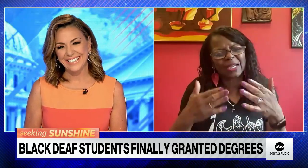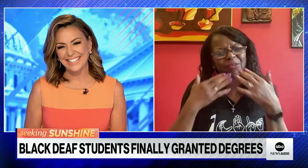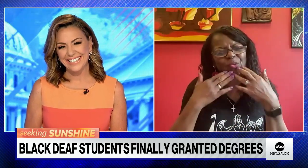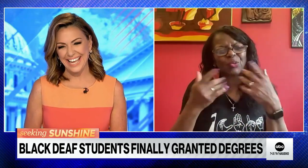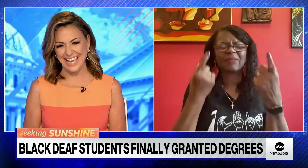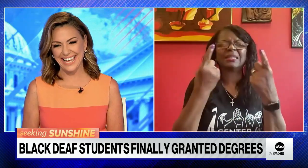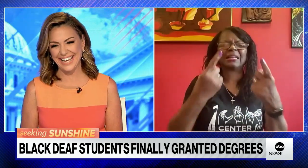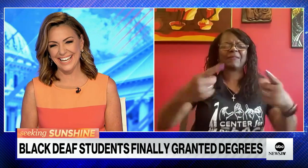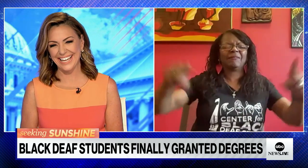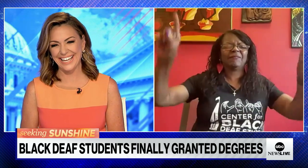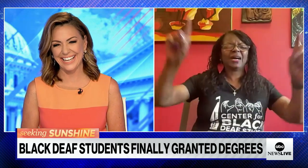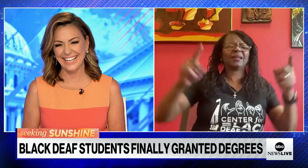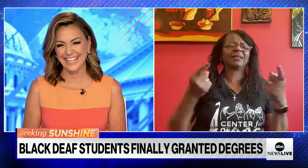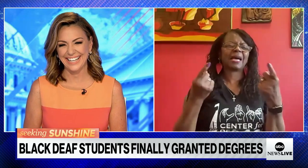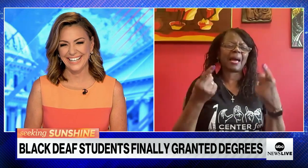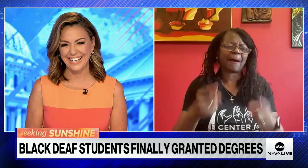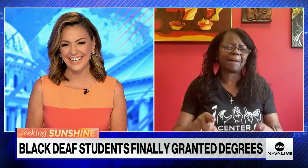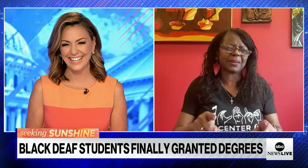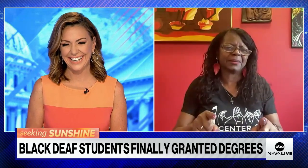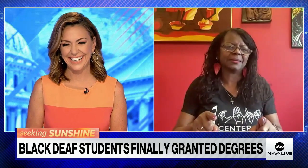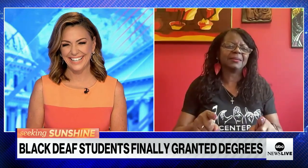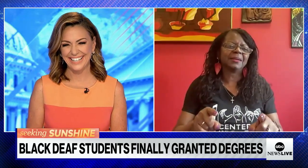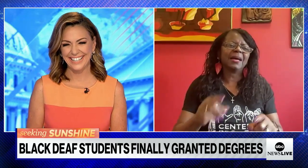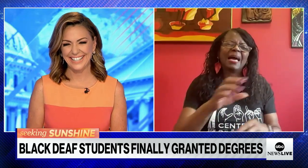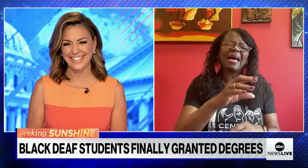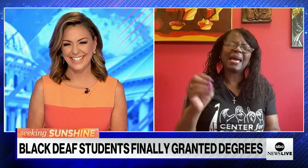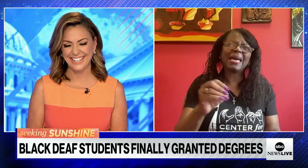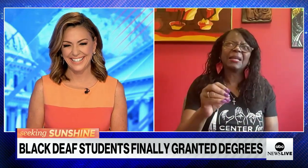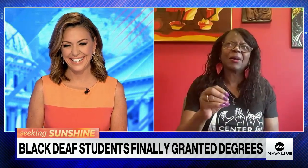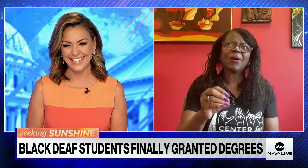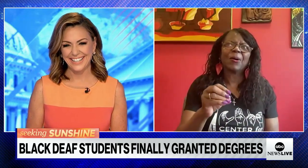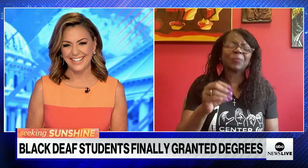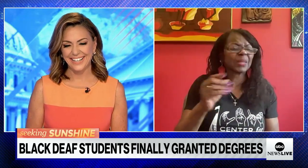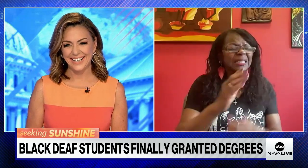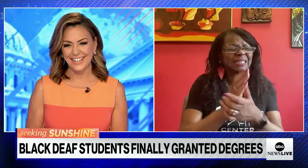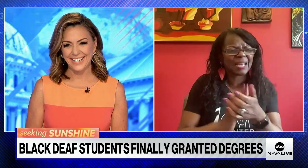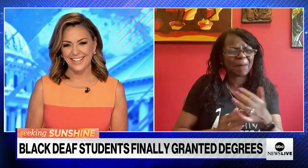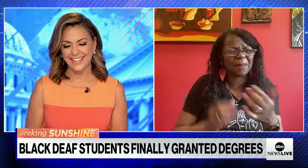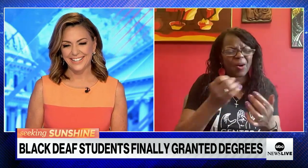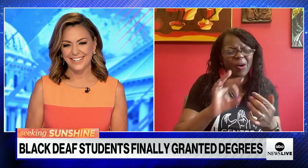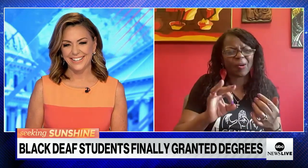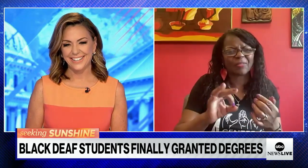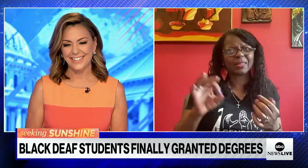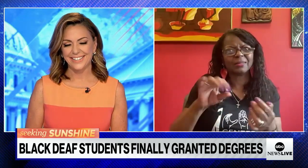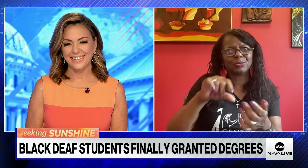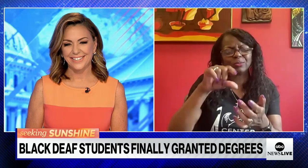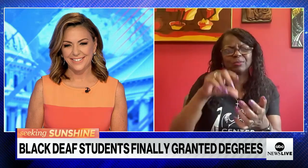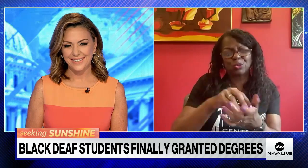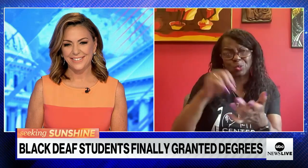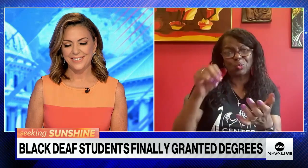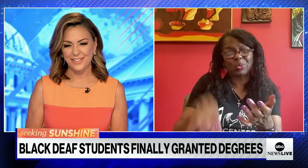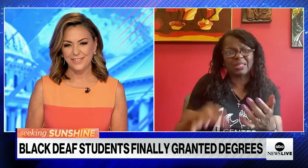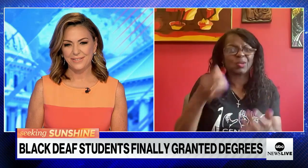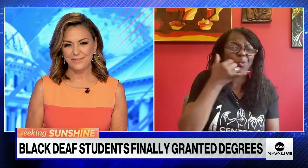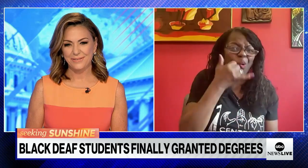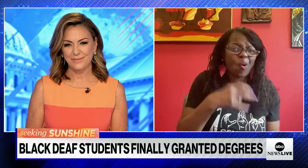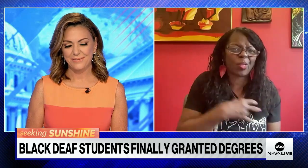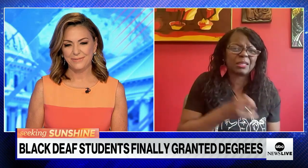that I'm feeling. So thank you again so much for finally letting this happen. And I can also just